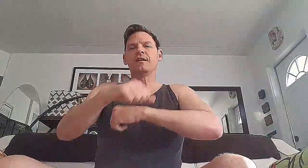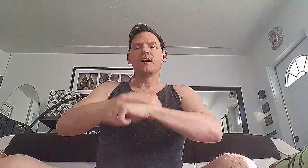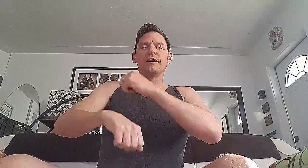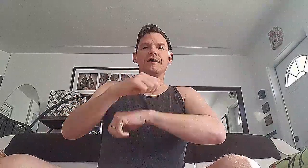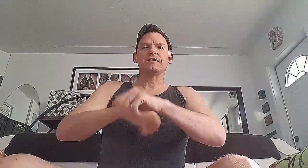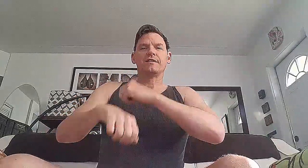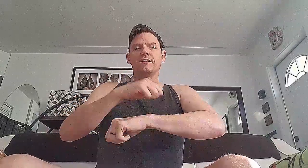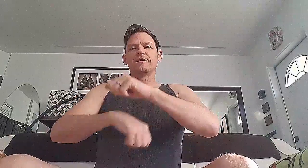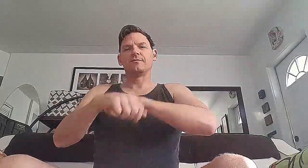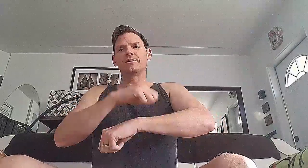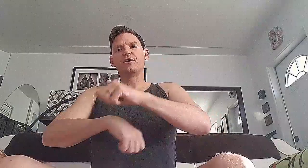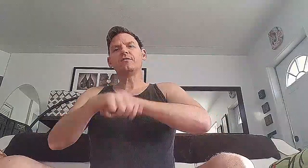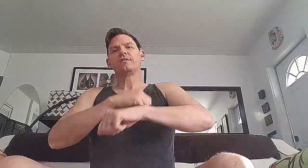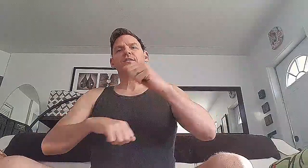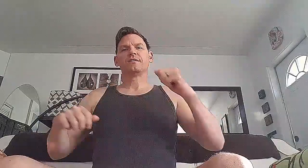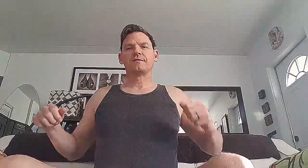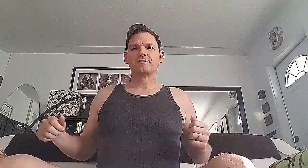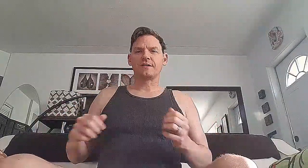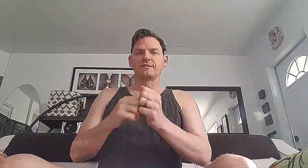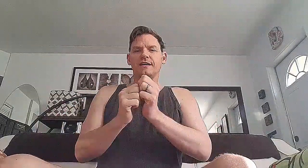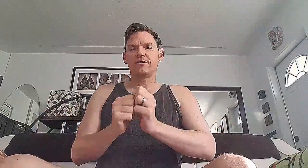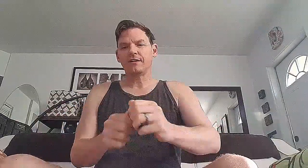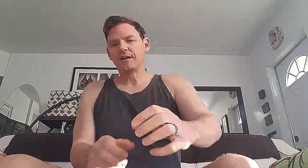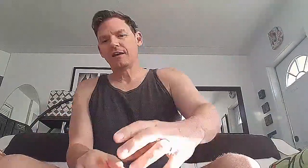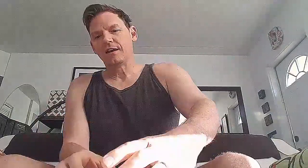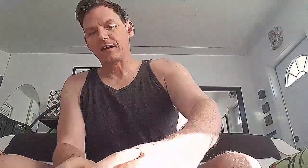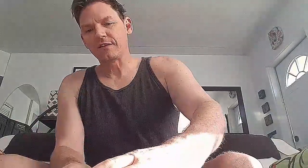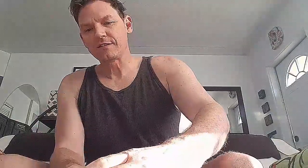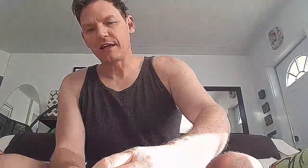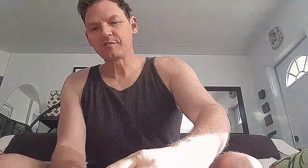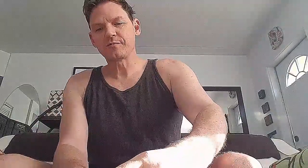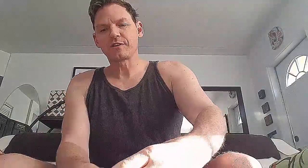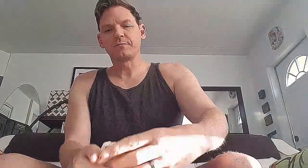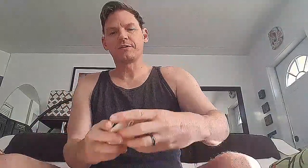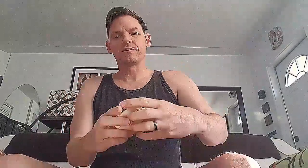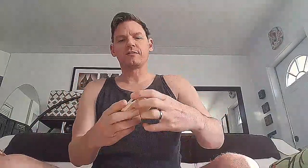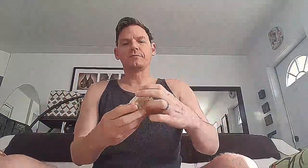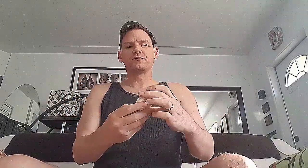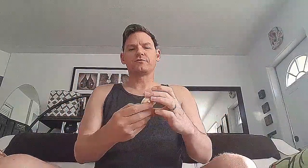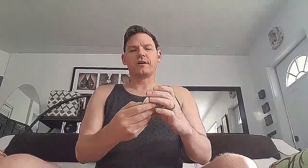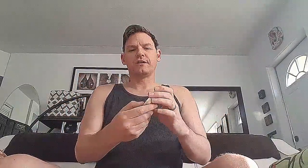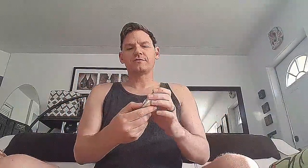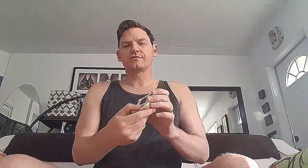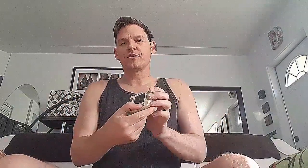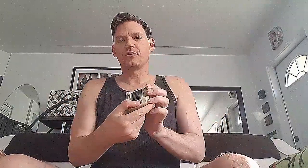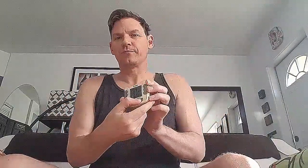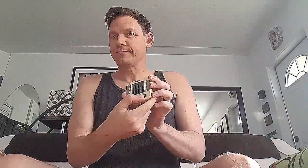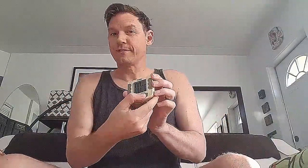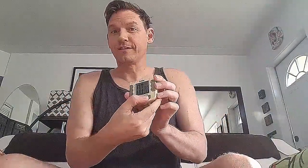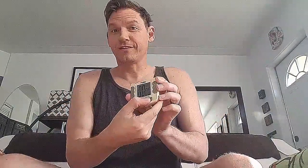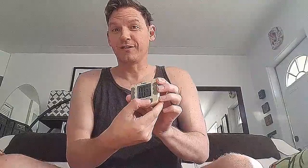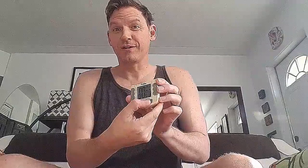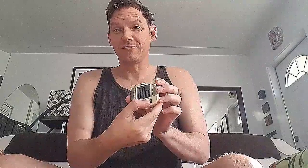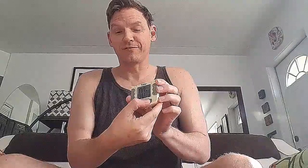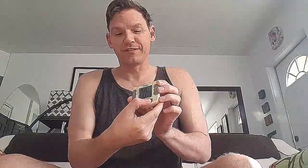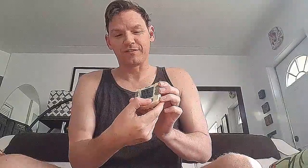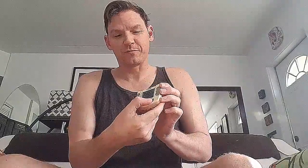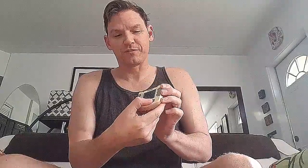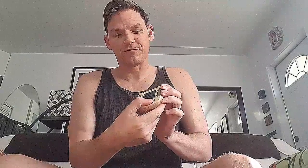All right. There we go. Settle down. Now, this next one's going to be a little bit strange. So get ready for this. But it's